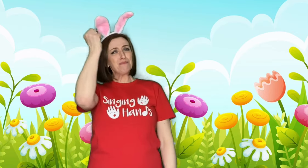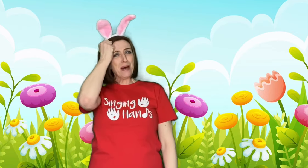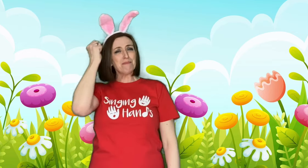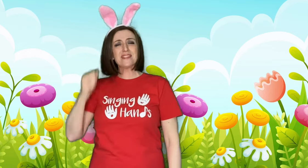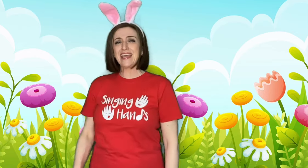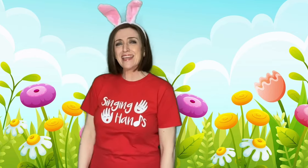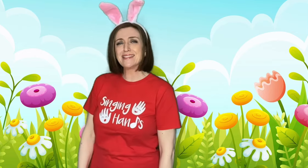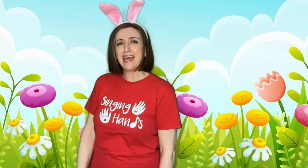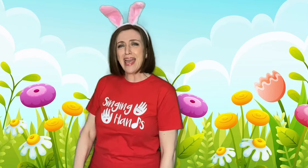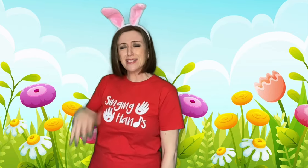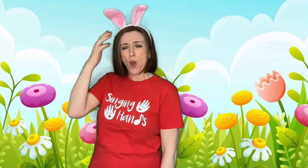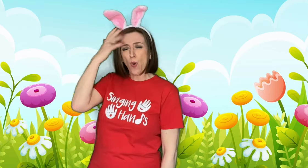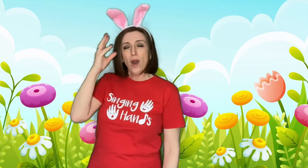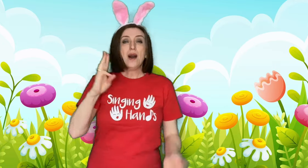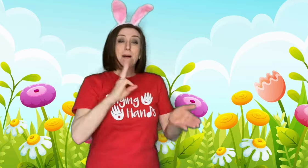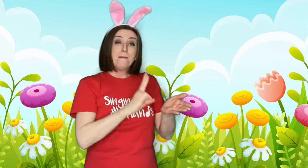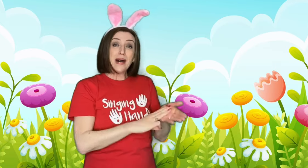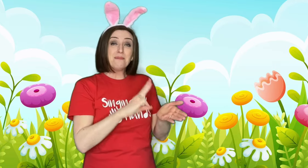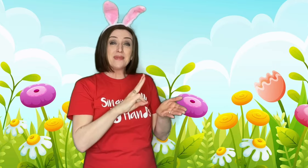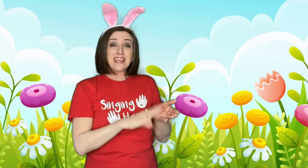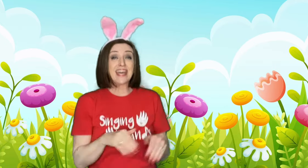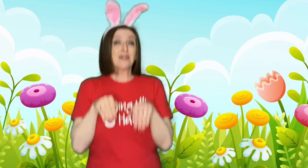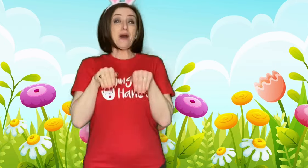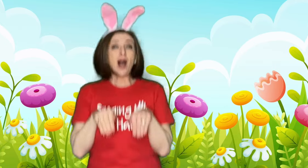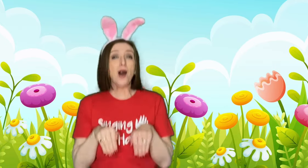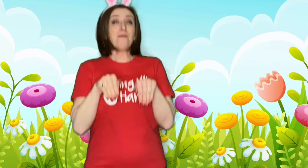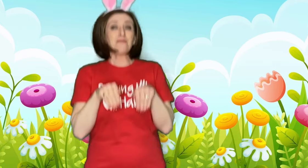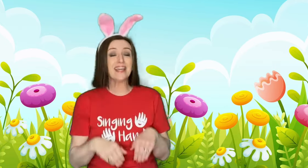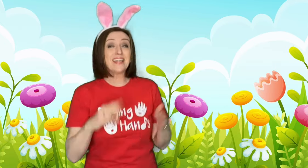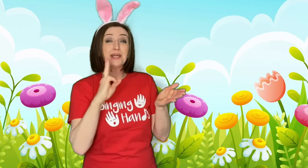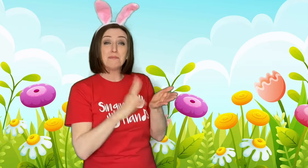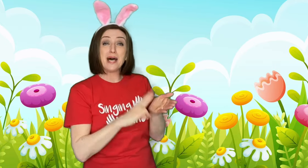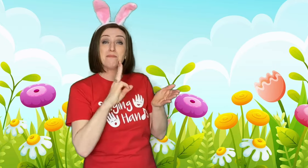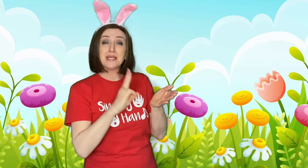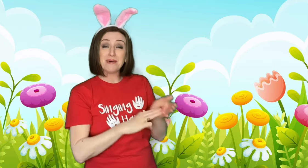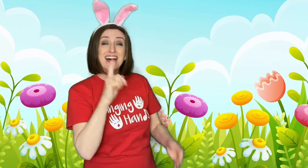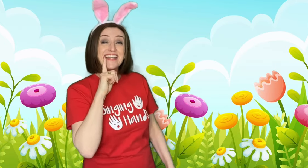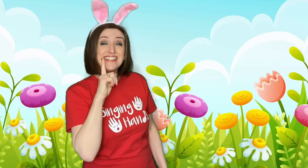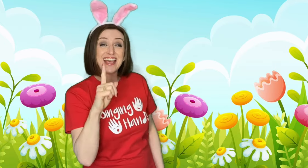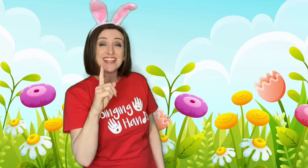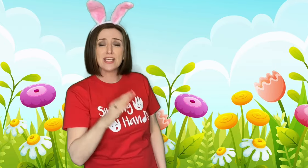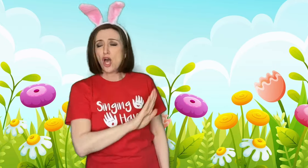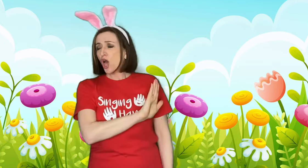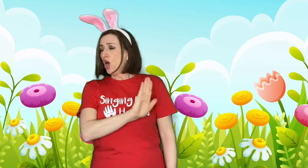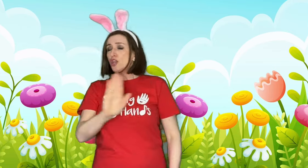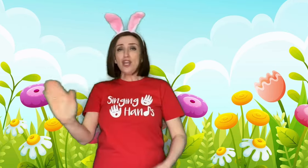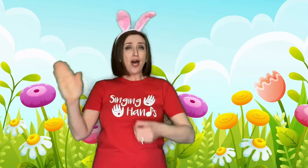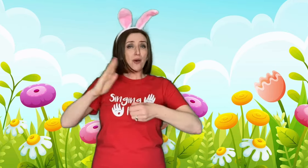bumped his head. Mummy came a-hopping and Mummy Bunny said, No